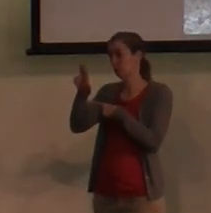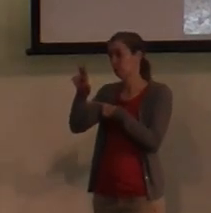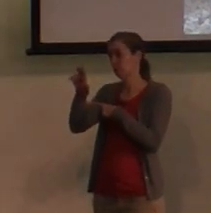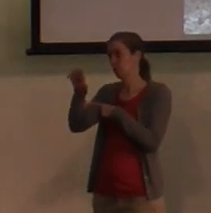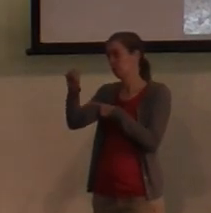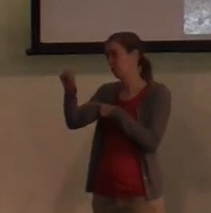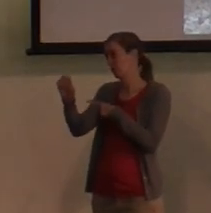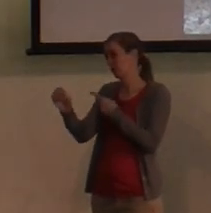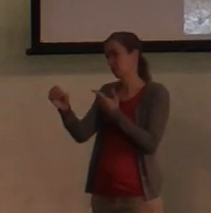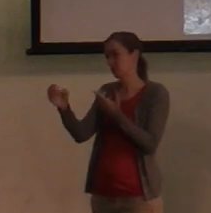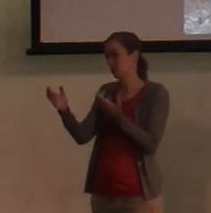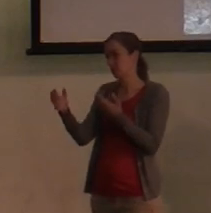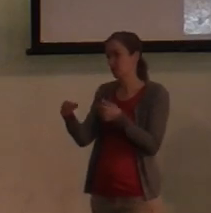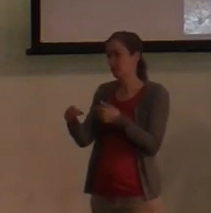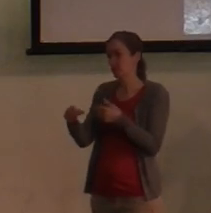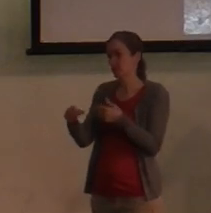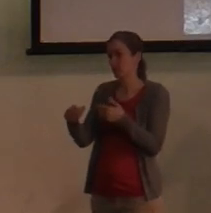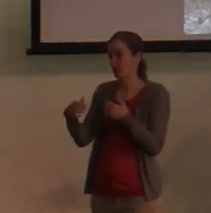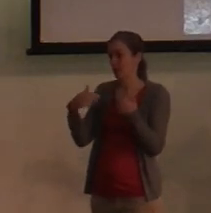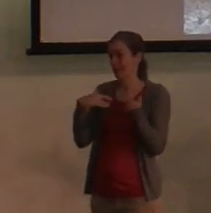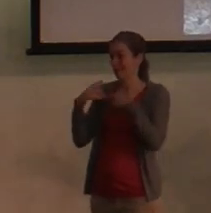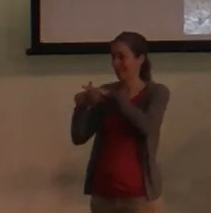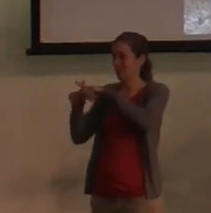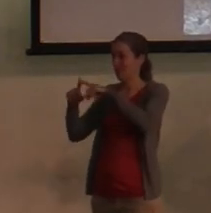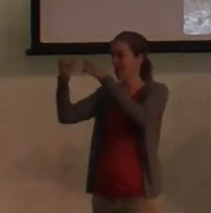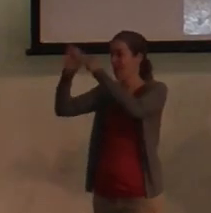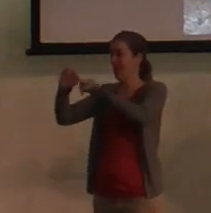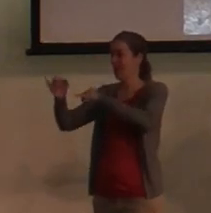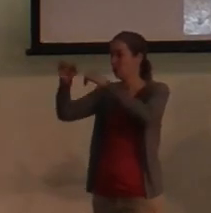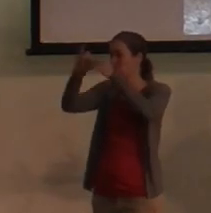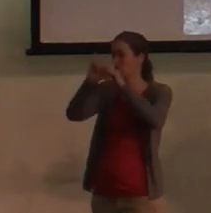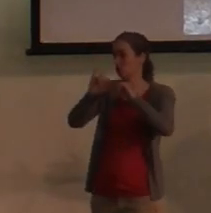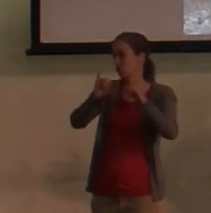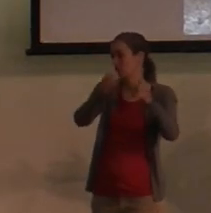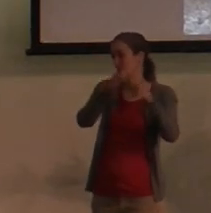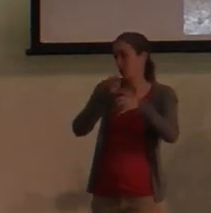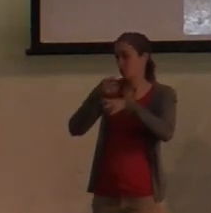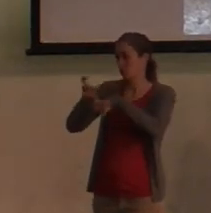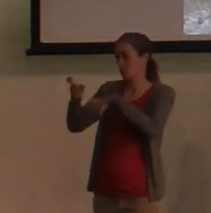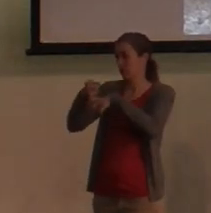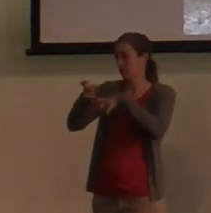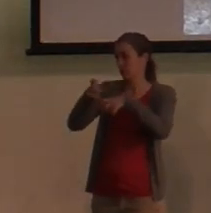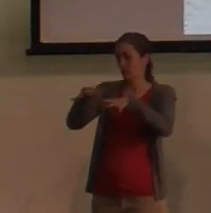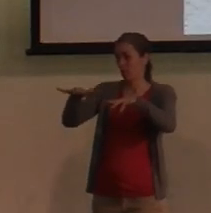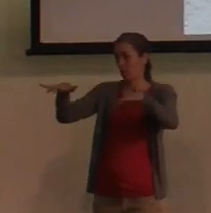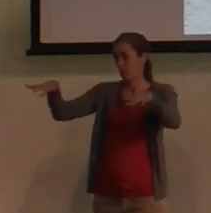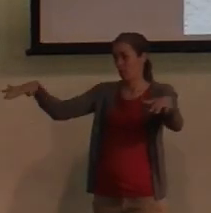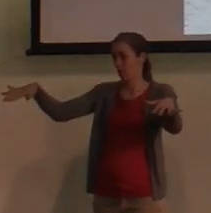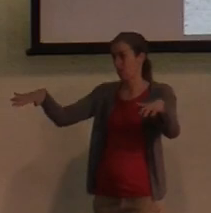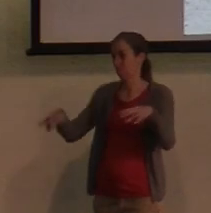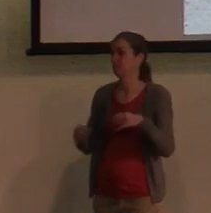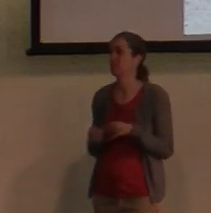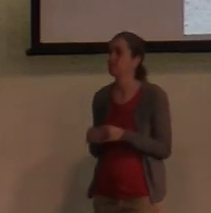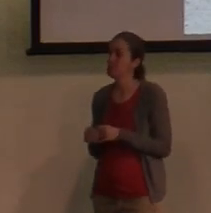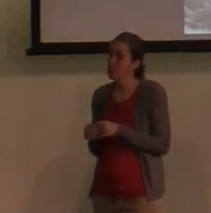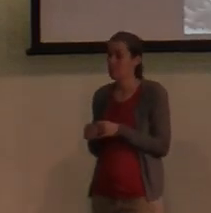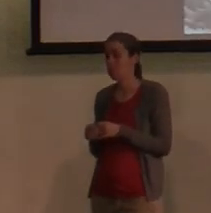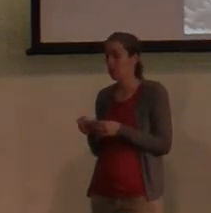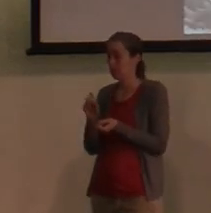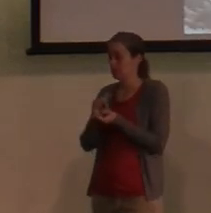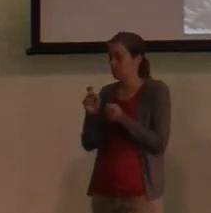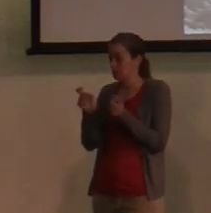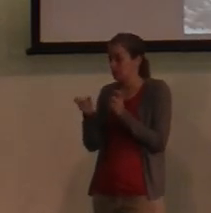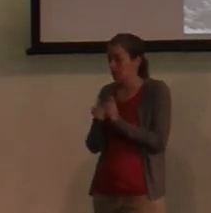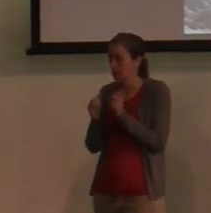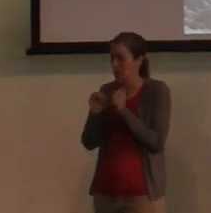bit larger than this room. There's different idols, ruins of different idols, temples. And so it kind of changed the way